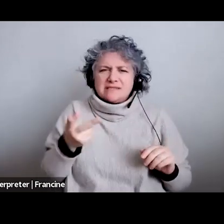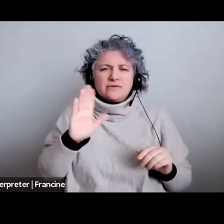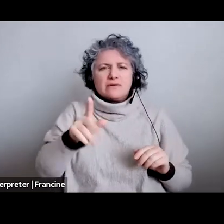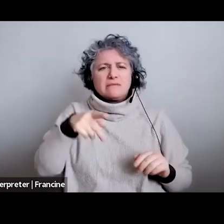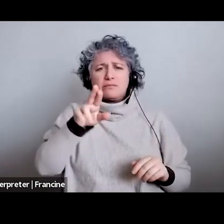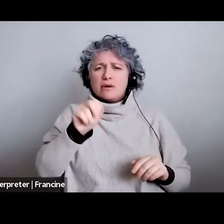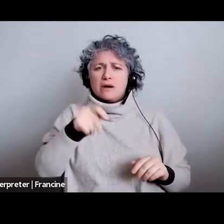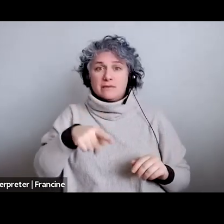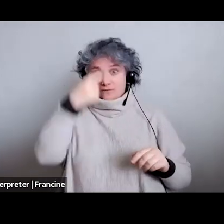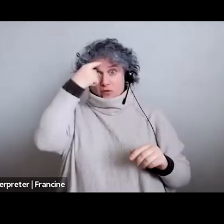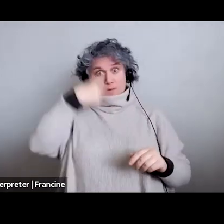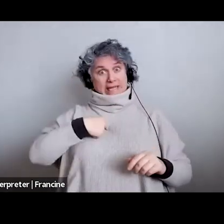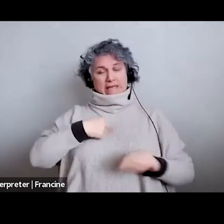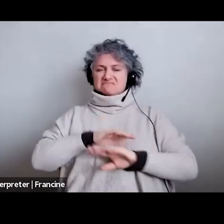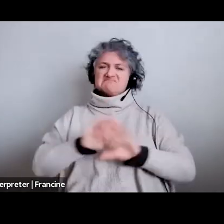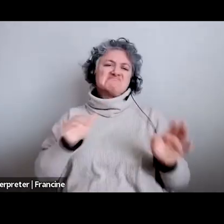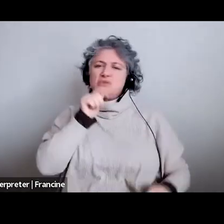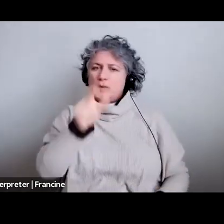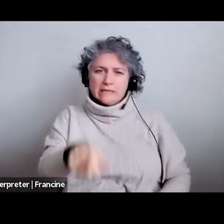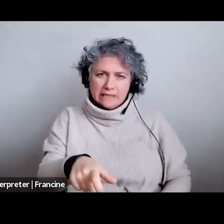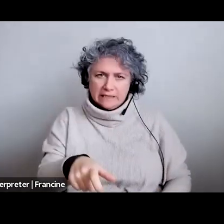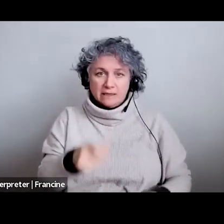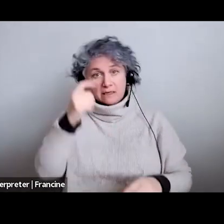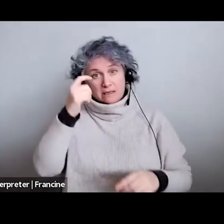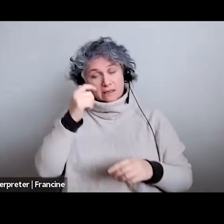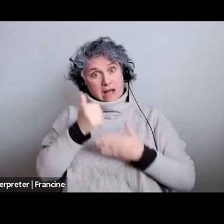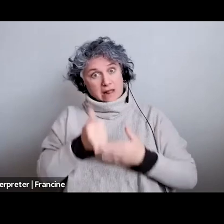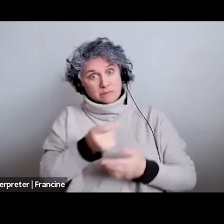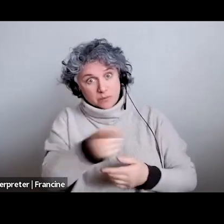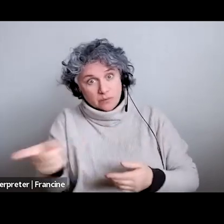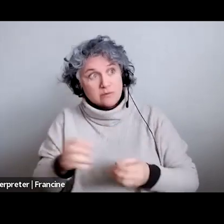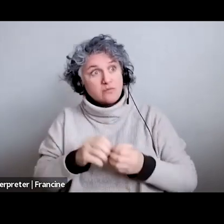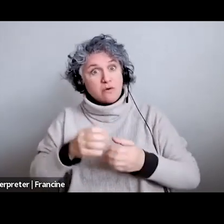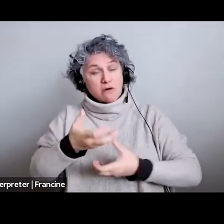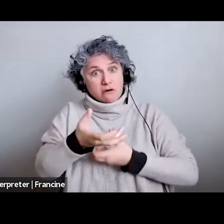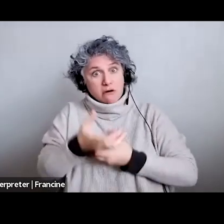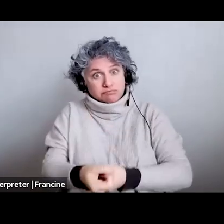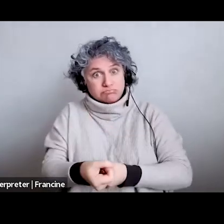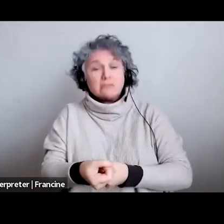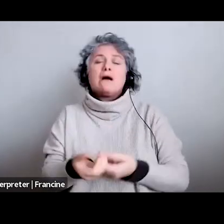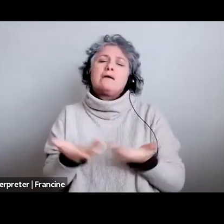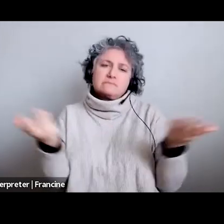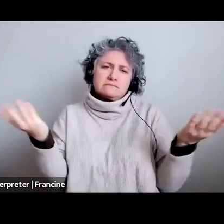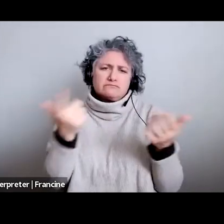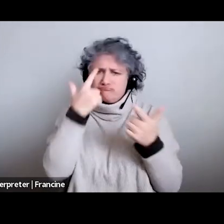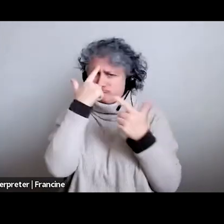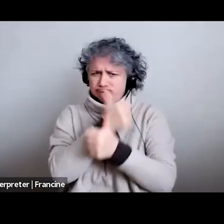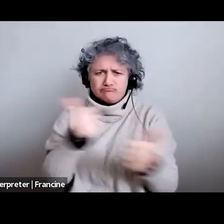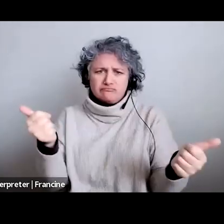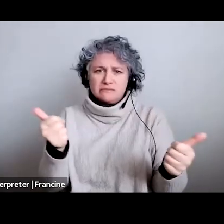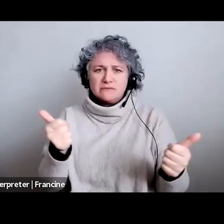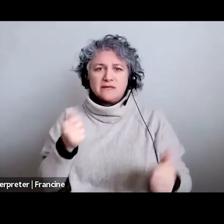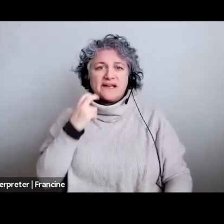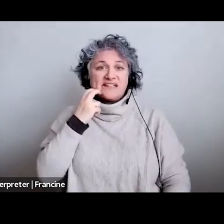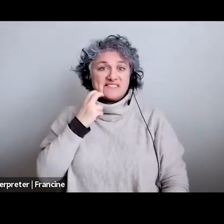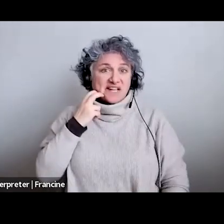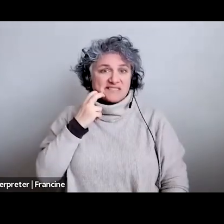your prop but if it's helping you and you're feeling more comfortable because of it that's fine i don't like gum